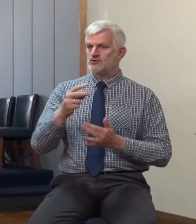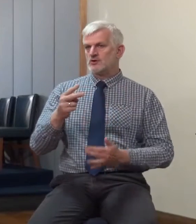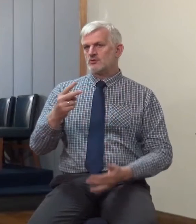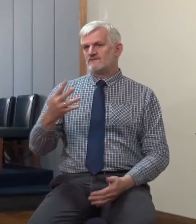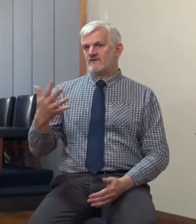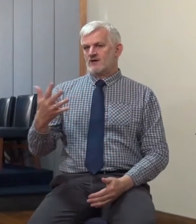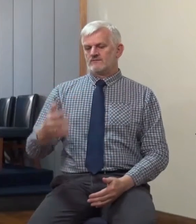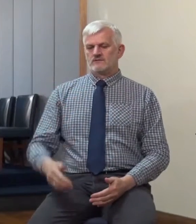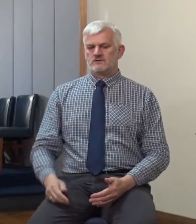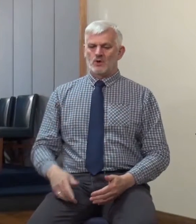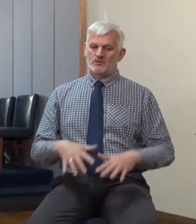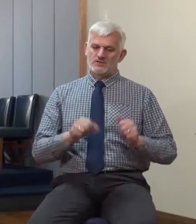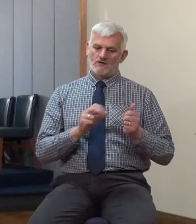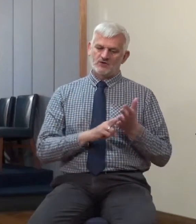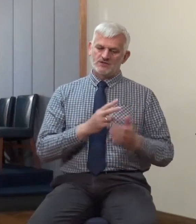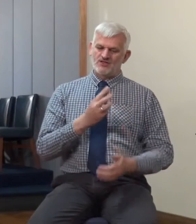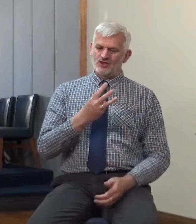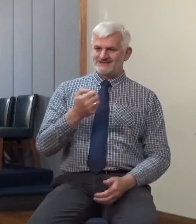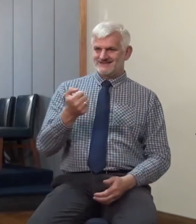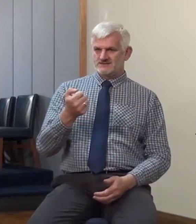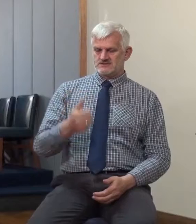36, and we begin to chapter 75.